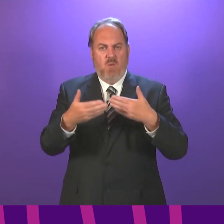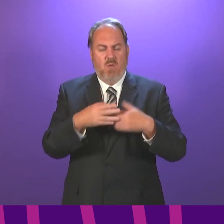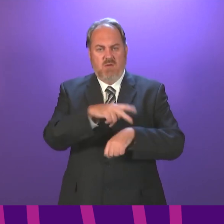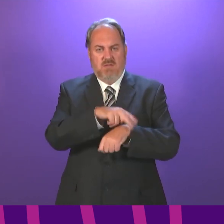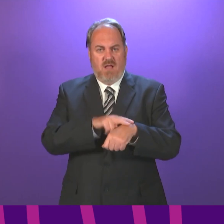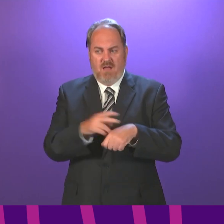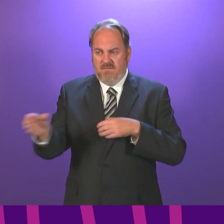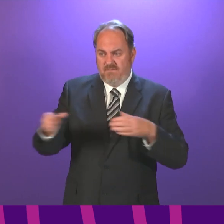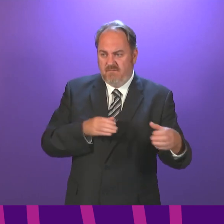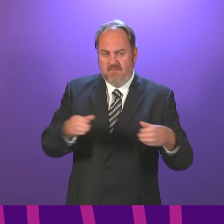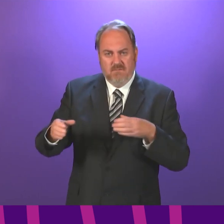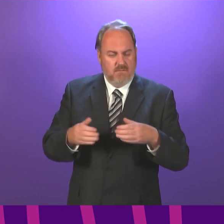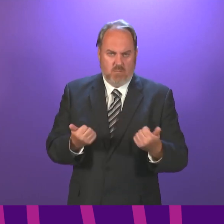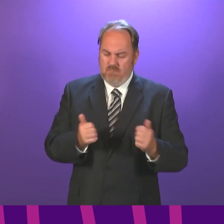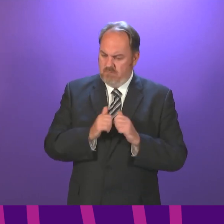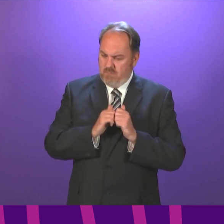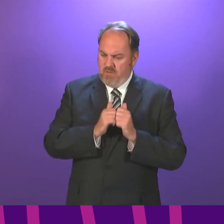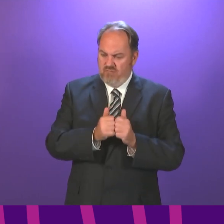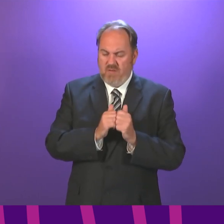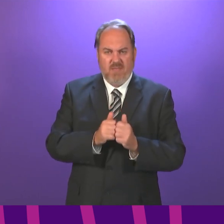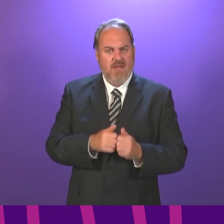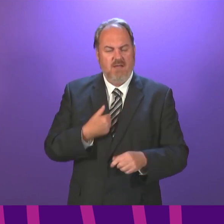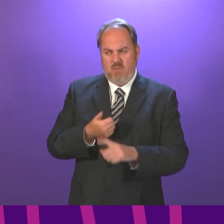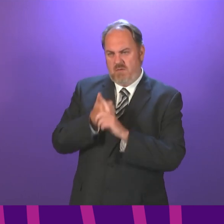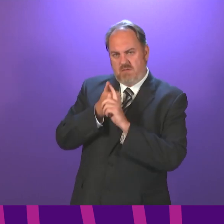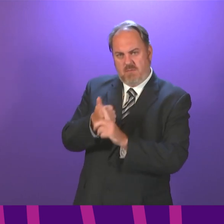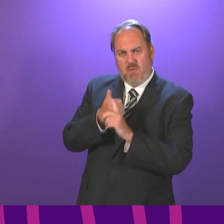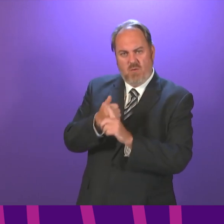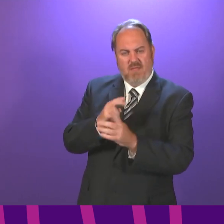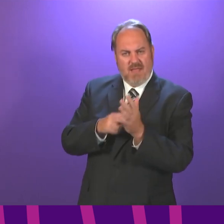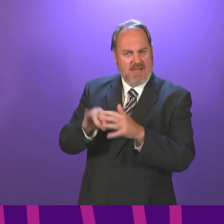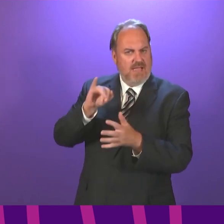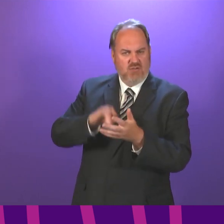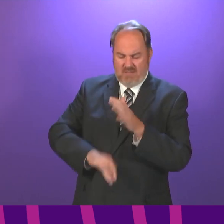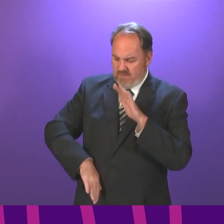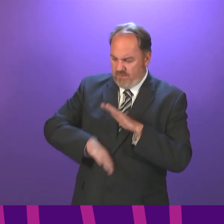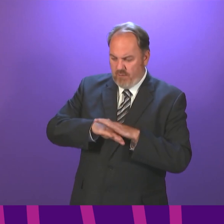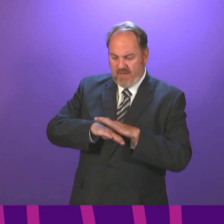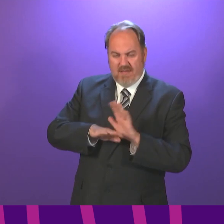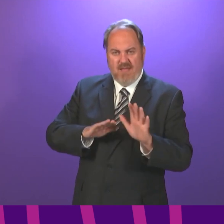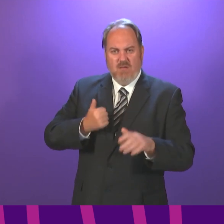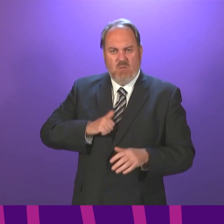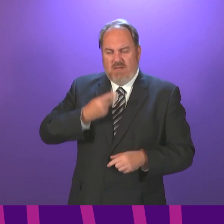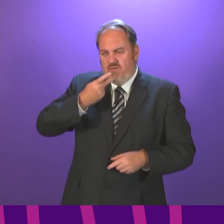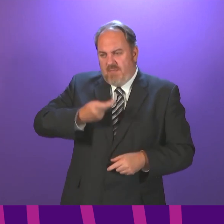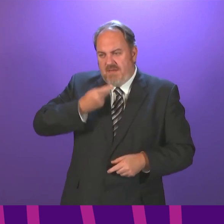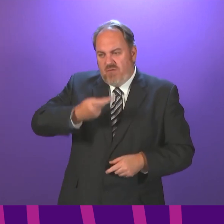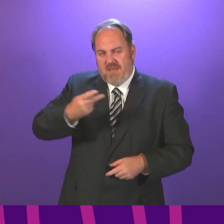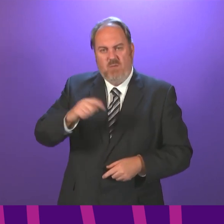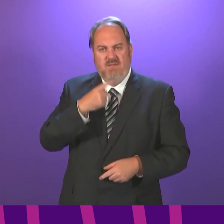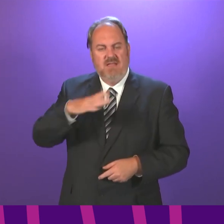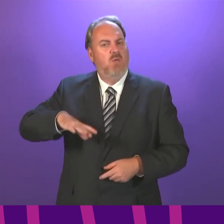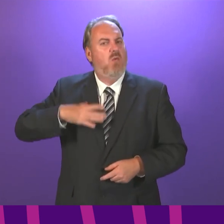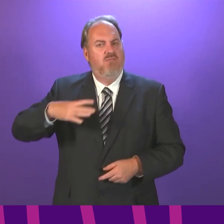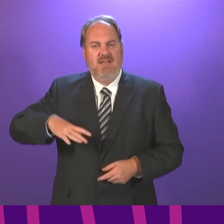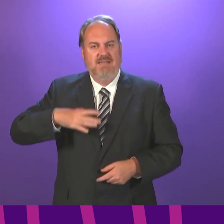we look to support our NHS workers in various different ways. I will not repeat everything I have said about the